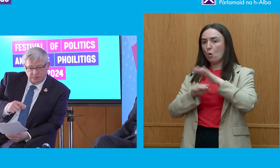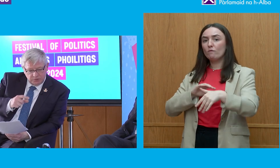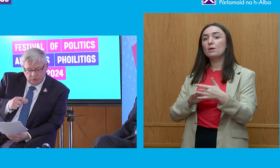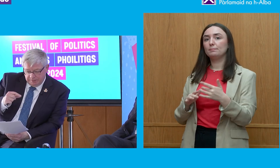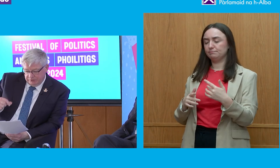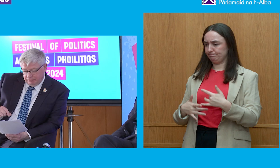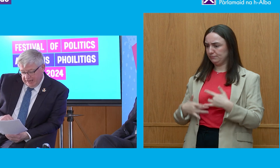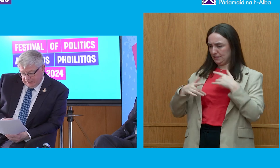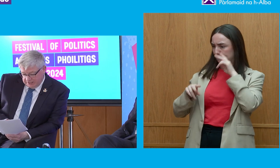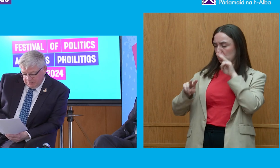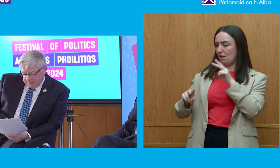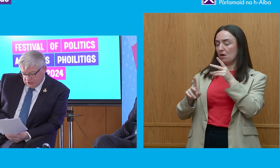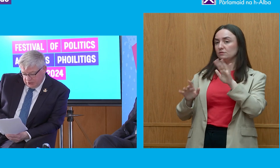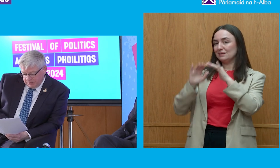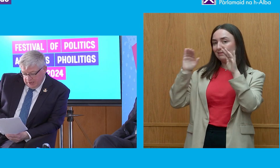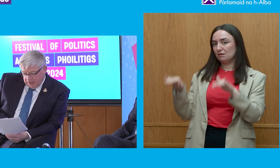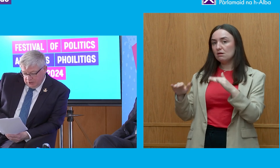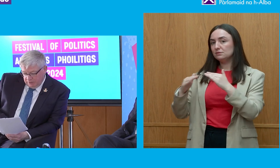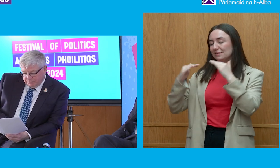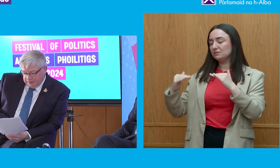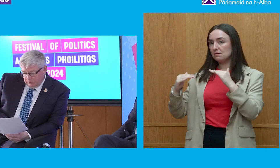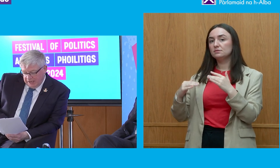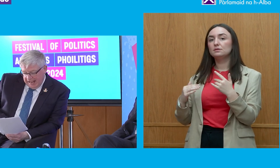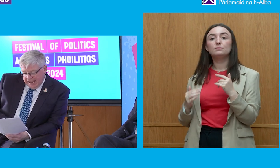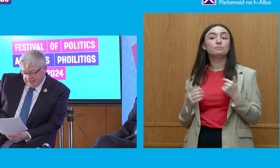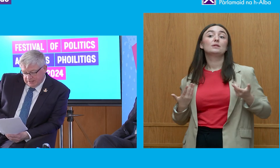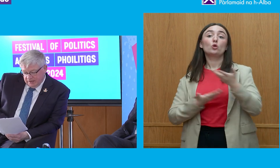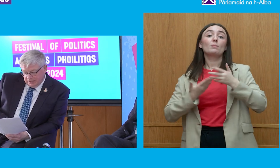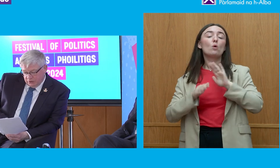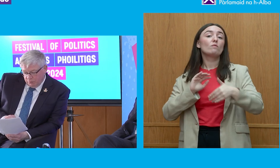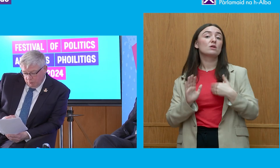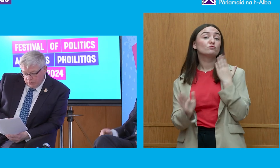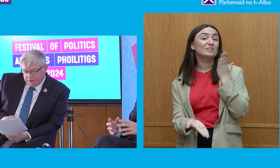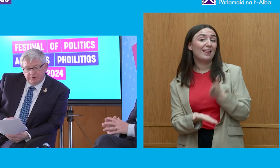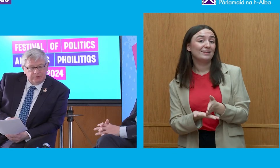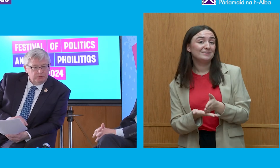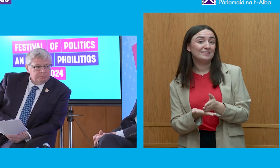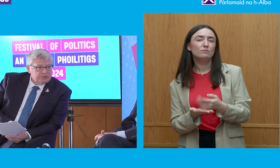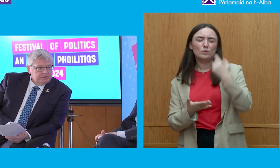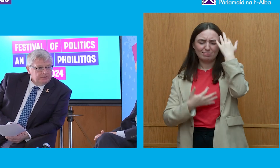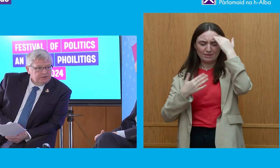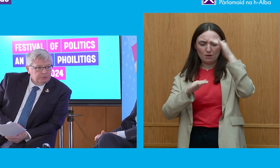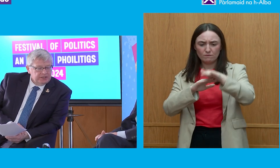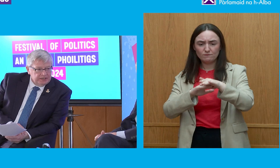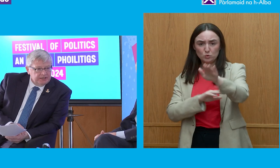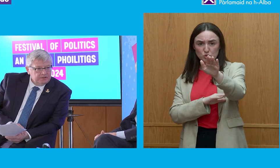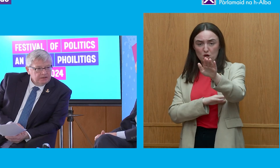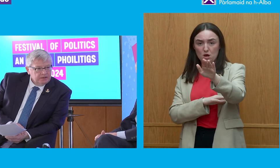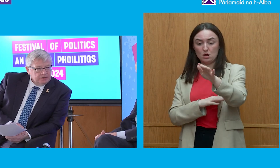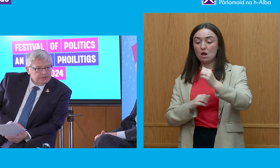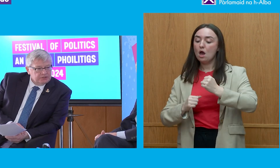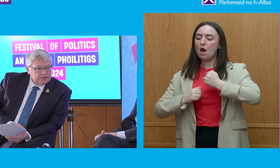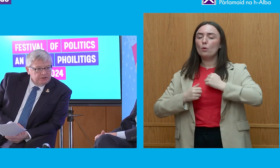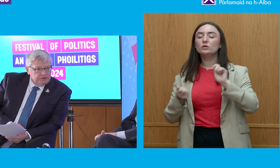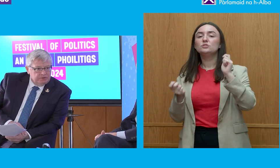standards. We've talked about the reality of it. So, you know, if we look ahead, you know, what are the reforms that we need